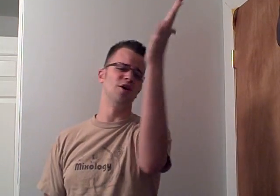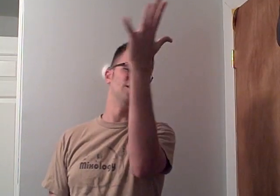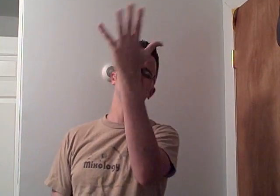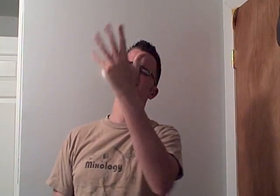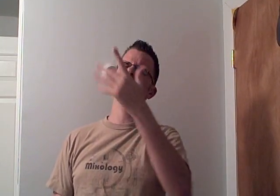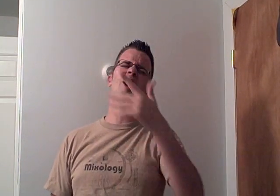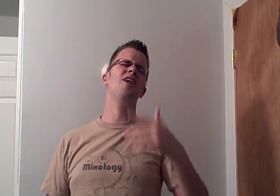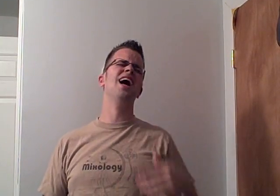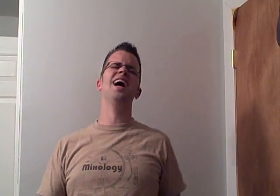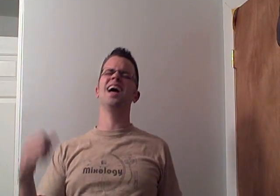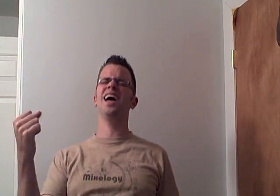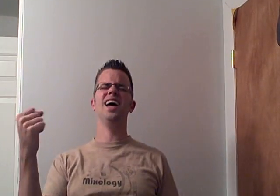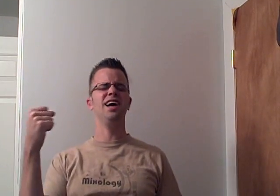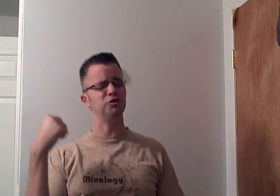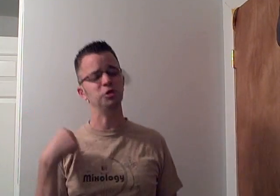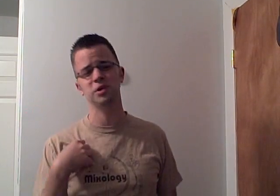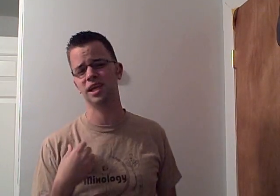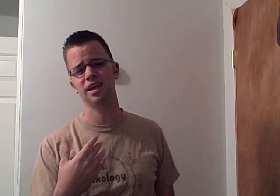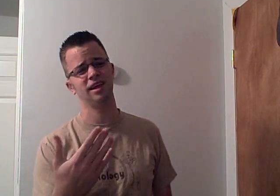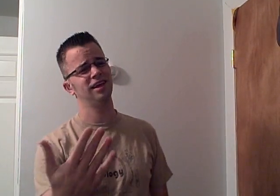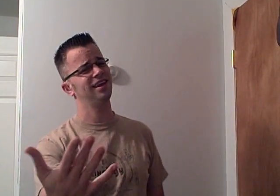love is all I have to give.